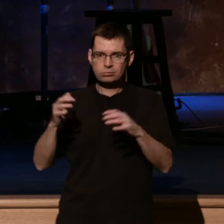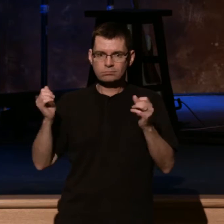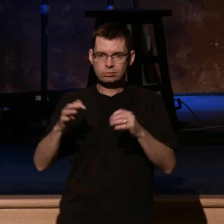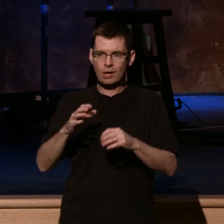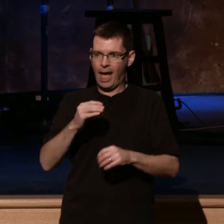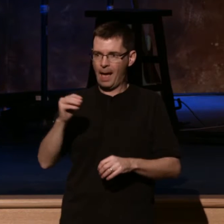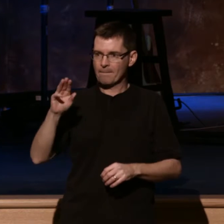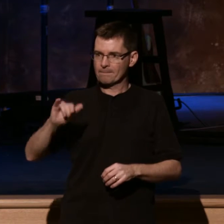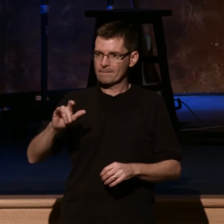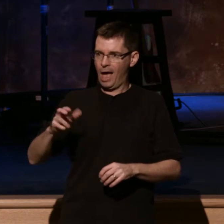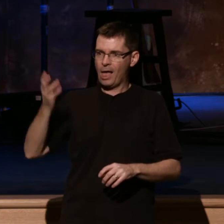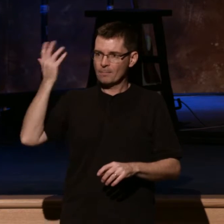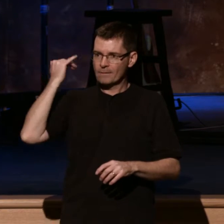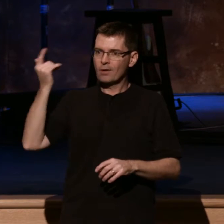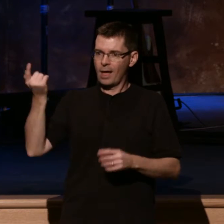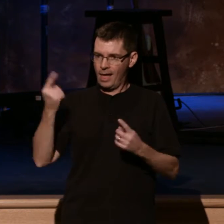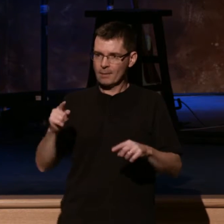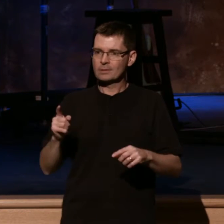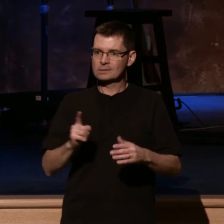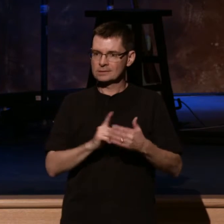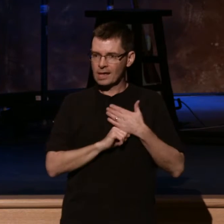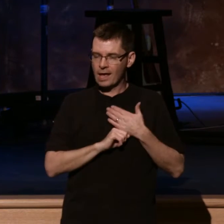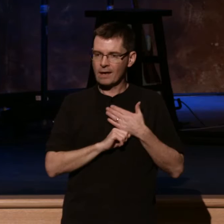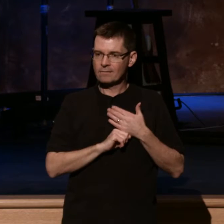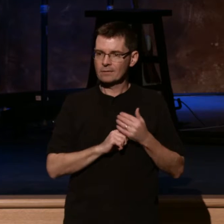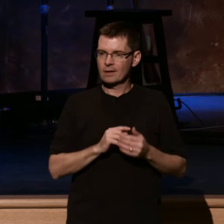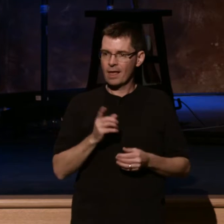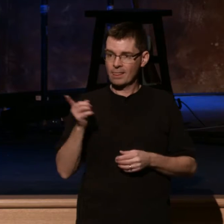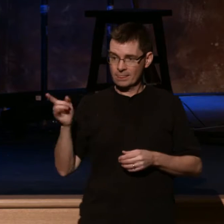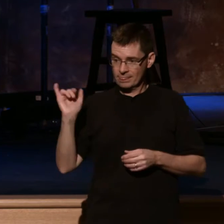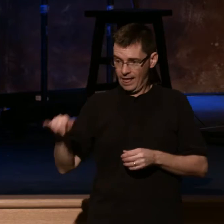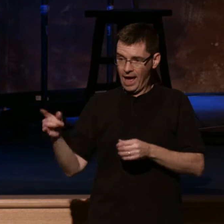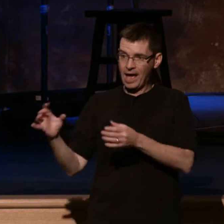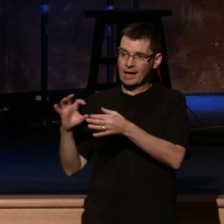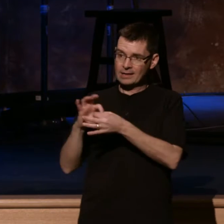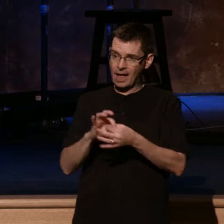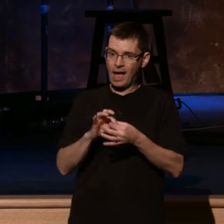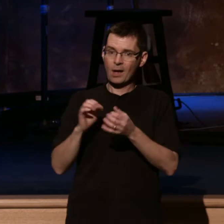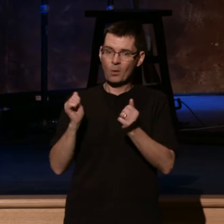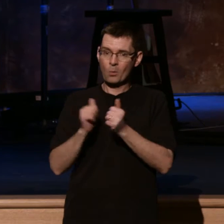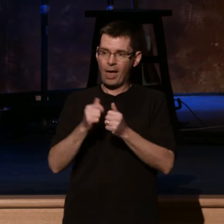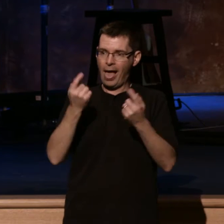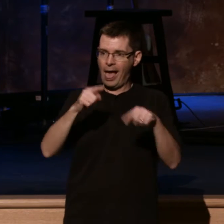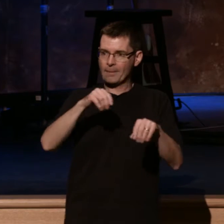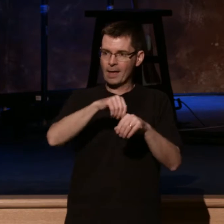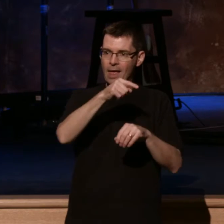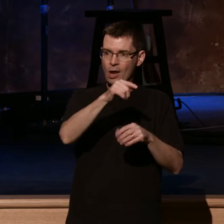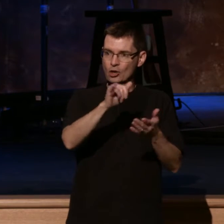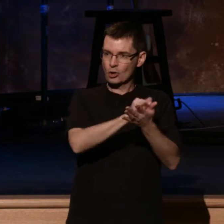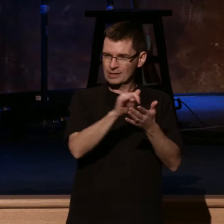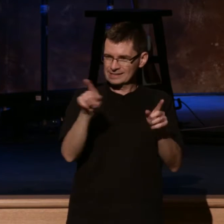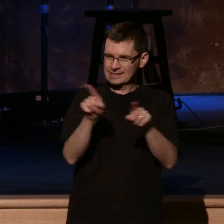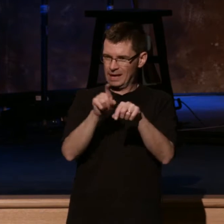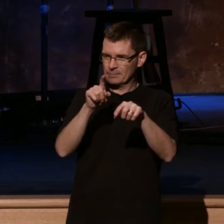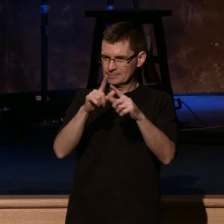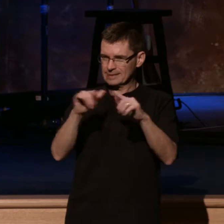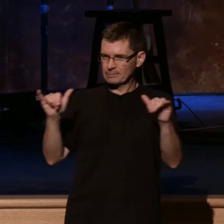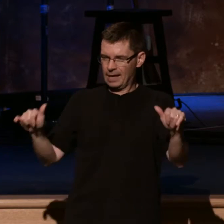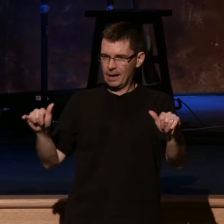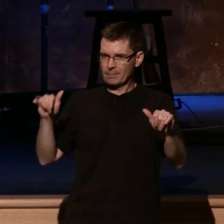historian says, out of that thing in Hamilton, coupled with the panic in New York, there was this incredible movement of the Spirit